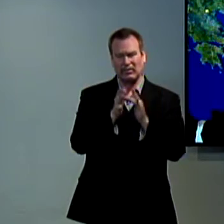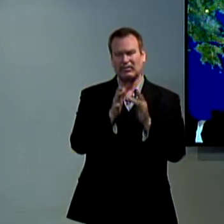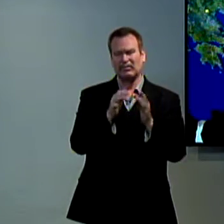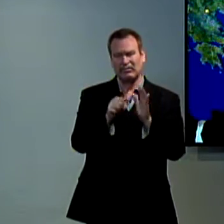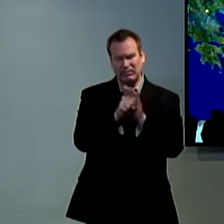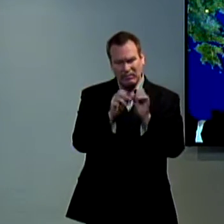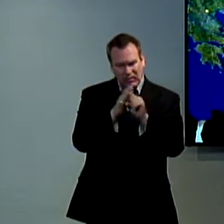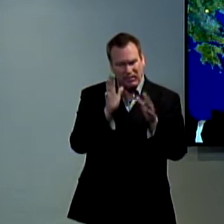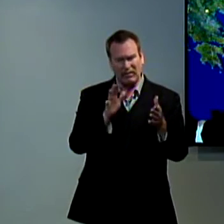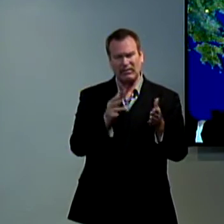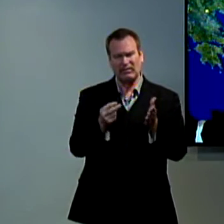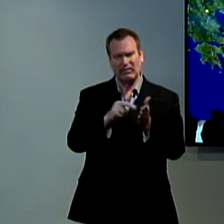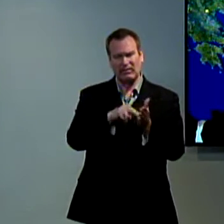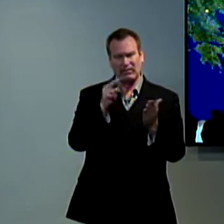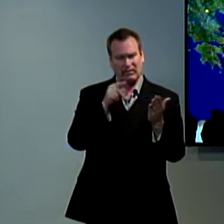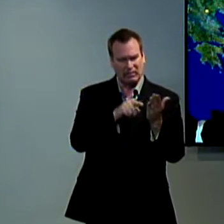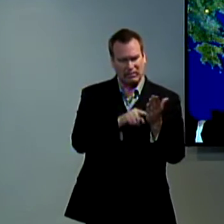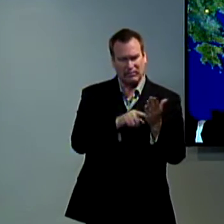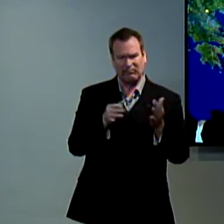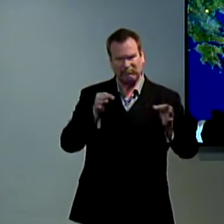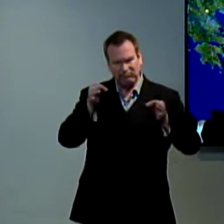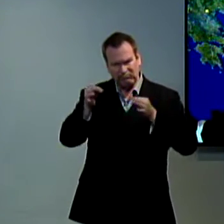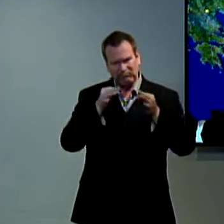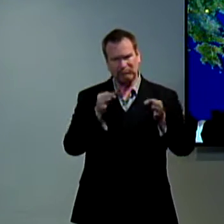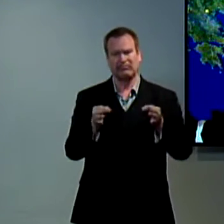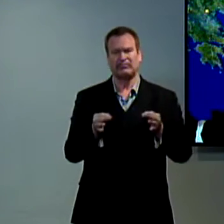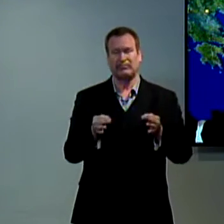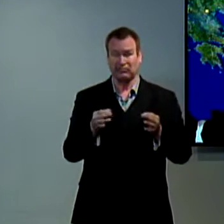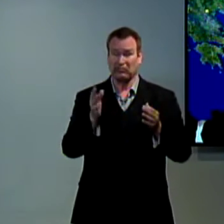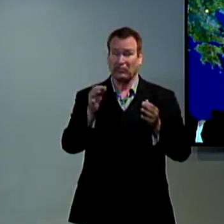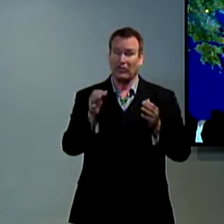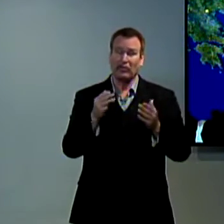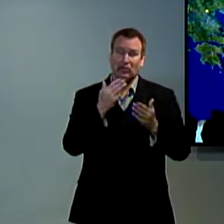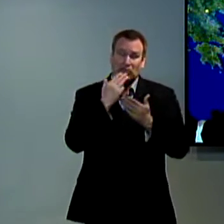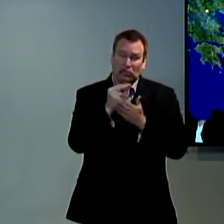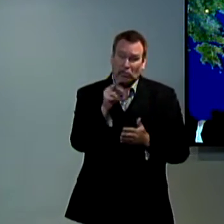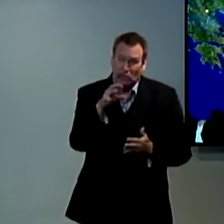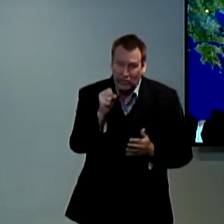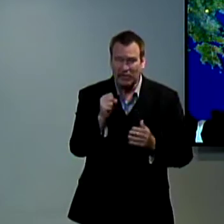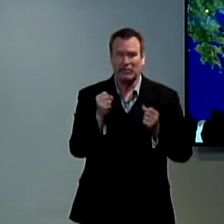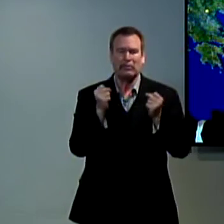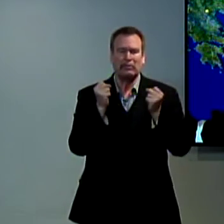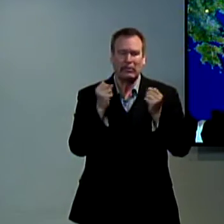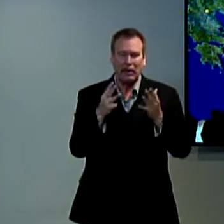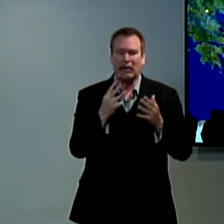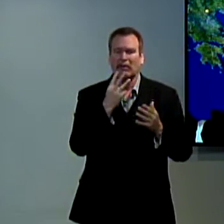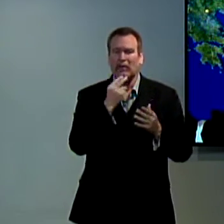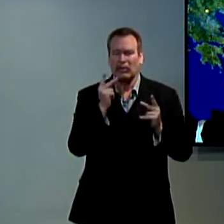for helping them to understand the Old Testament and how it related to Christ the good news